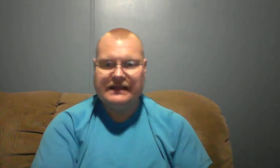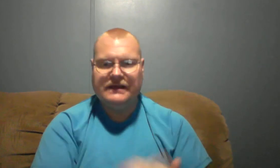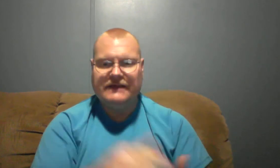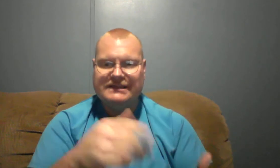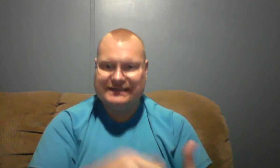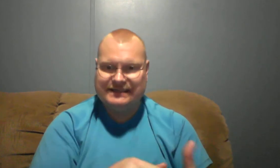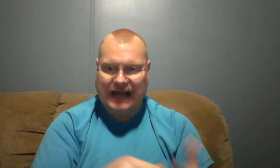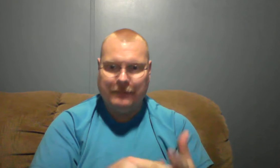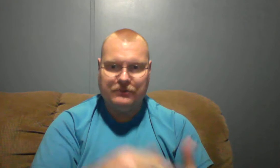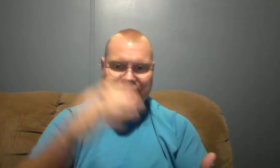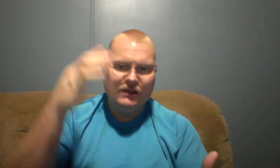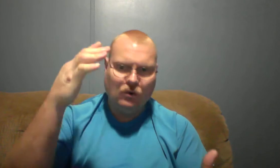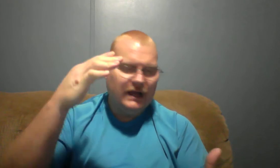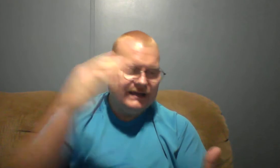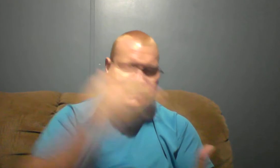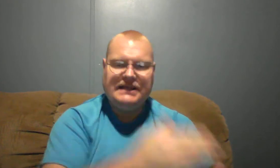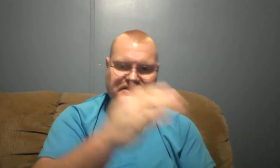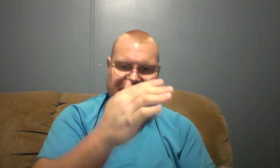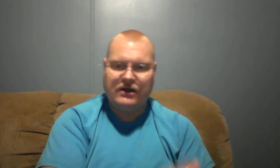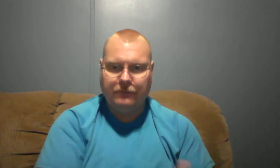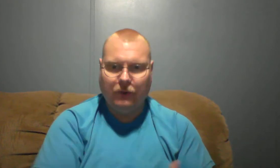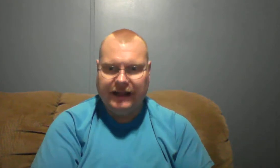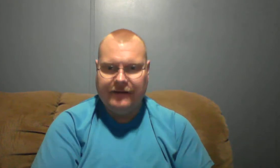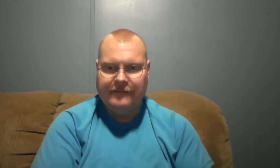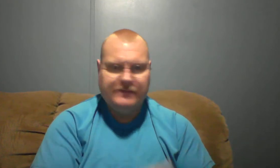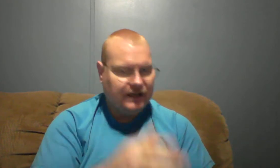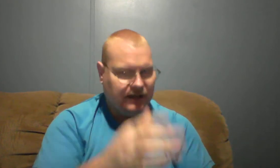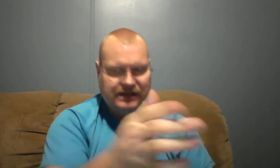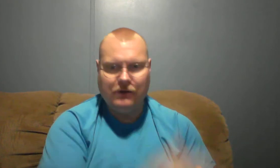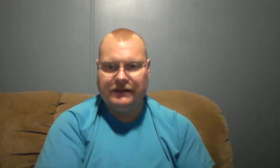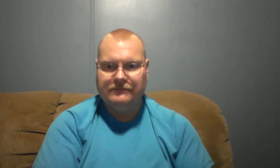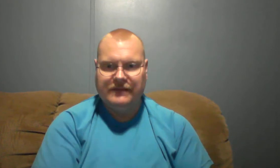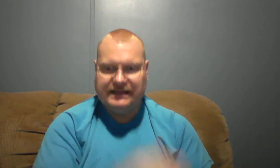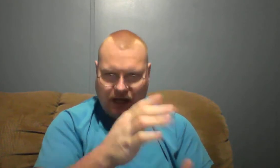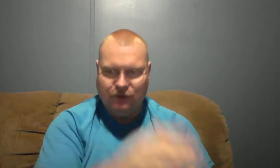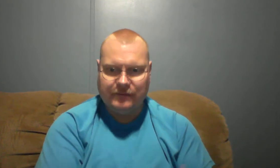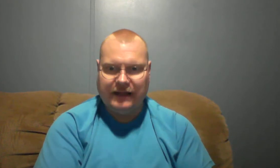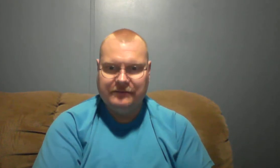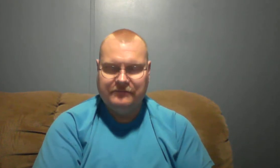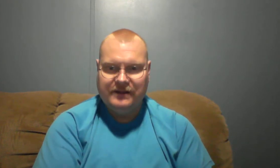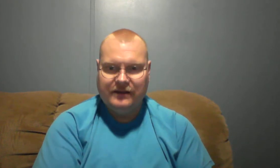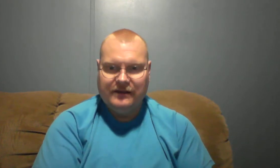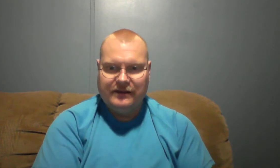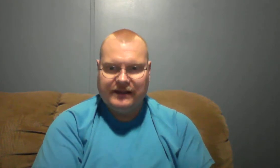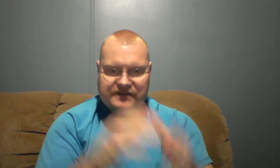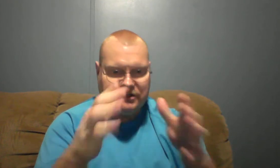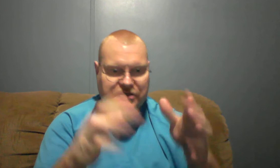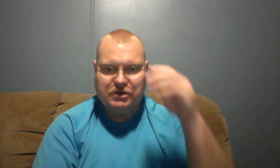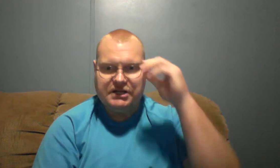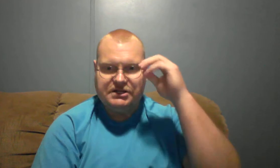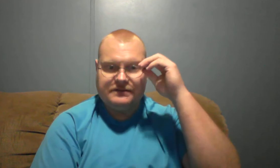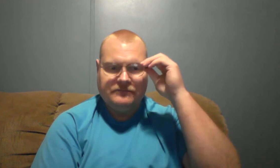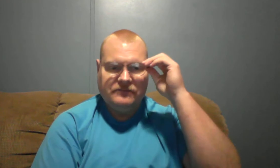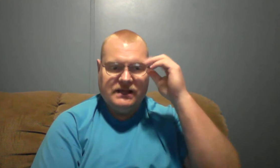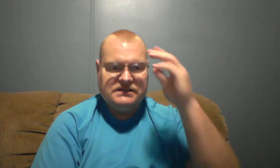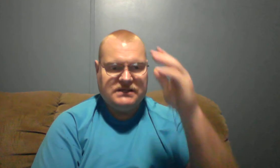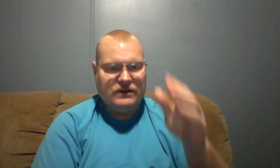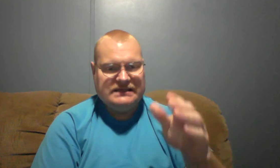even the disciples said, Lord, teach us how to pray. And he told it. He told him that gives us instructions. So it says